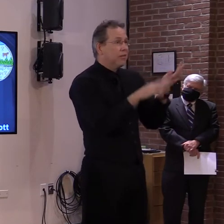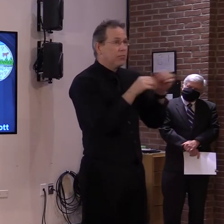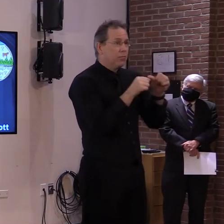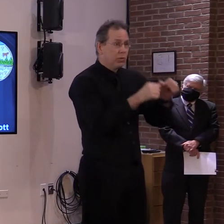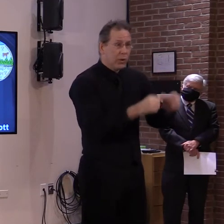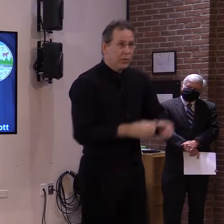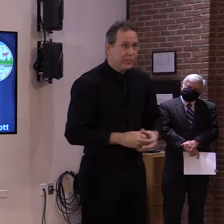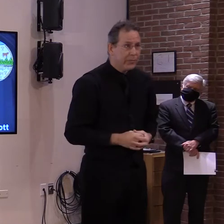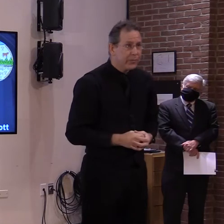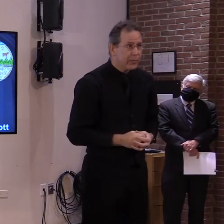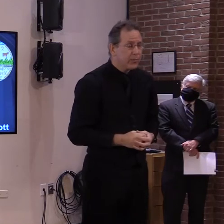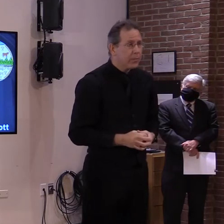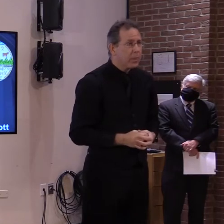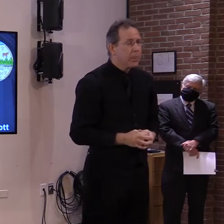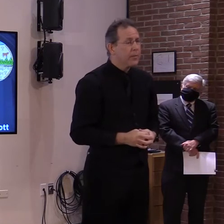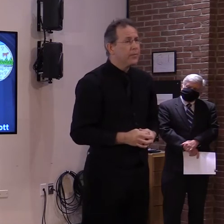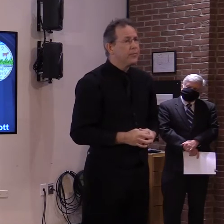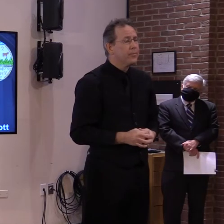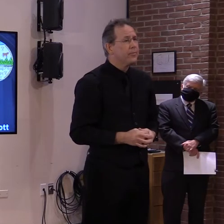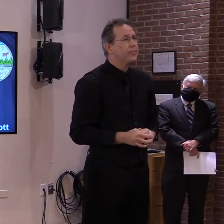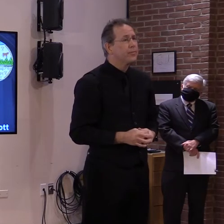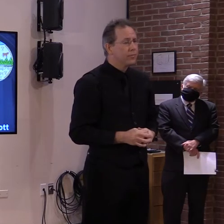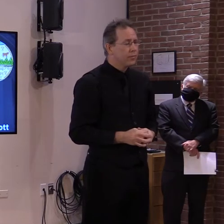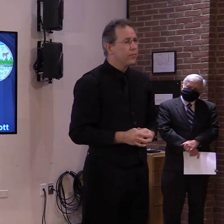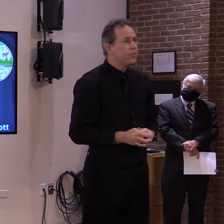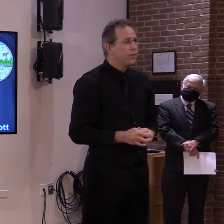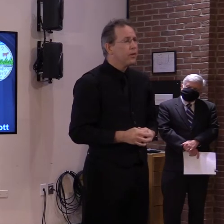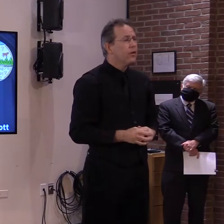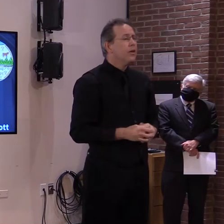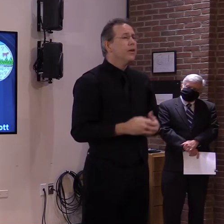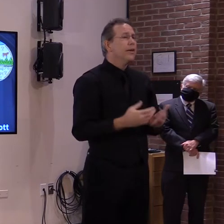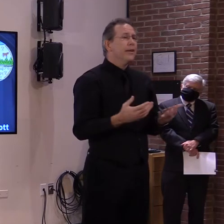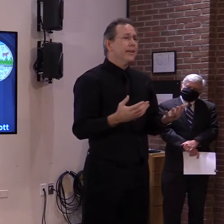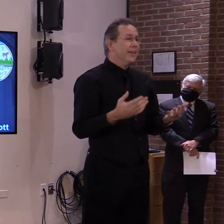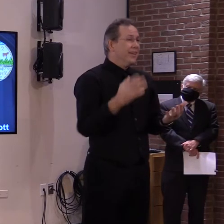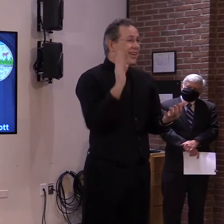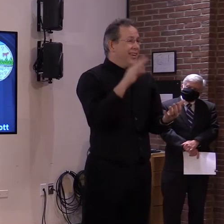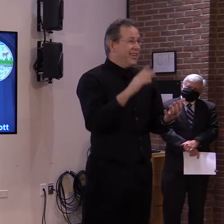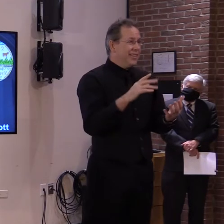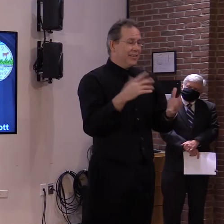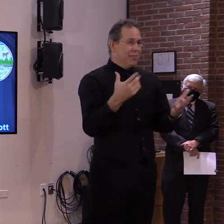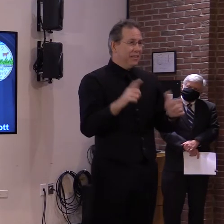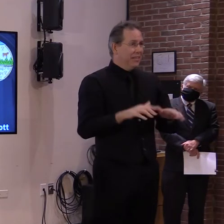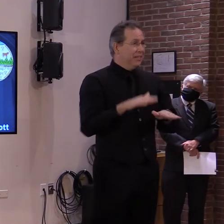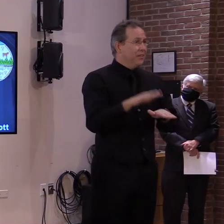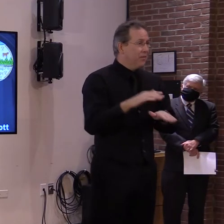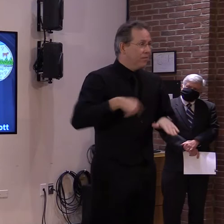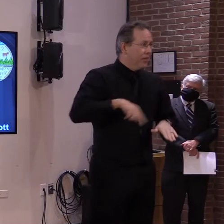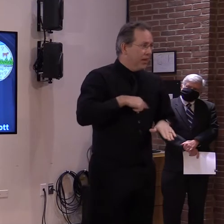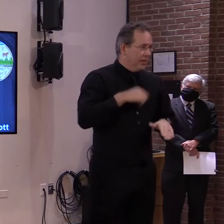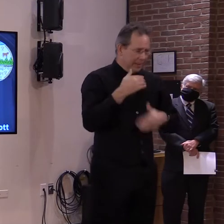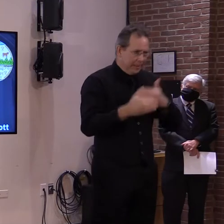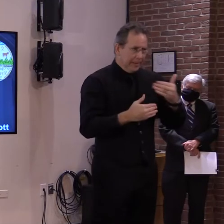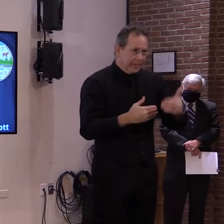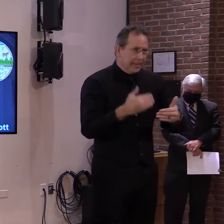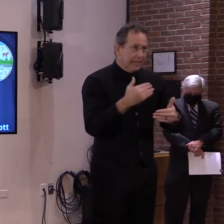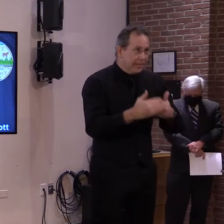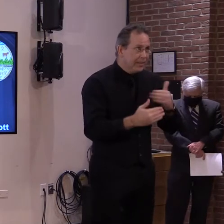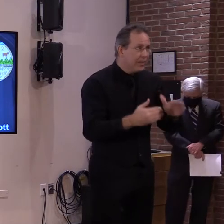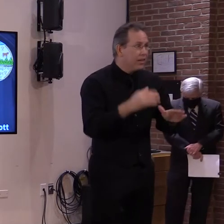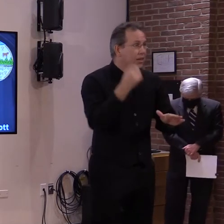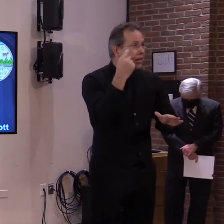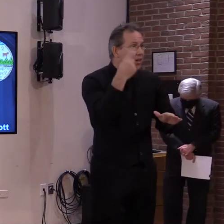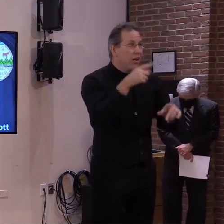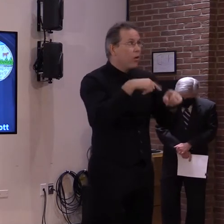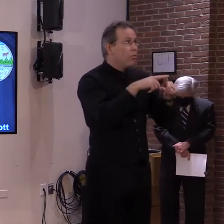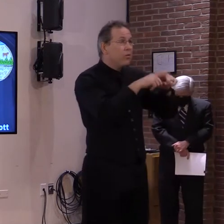While this is a significant step forward, it's so important for vermonters to understand that our supply is limited. So